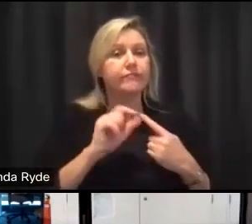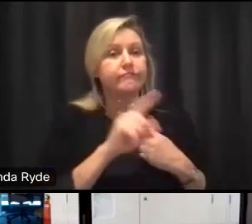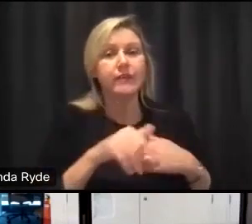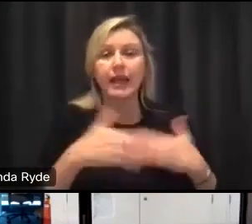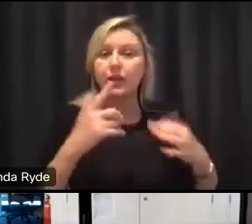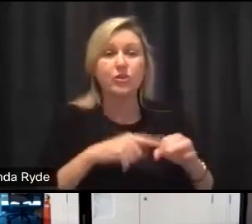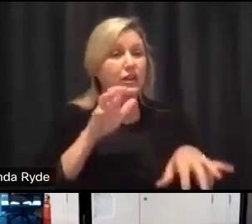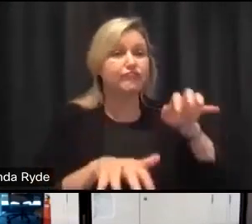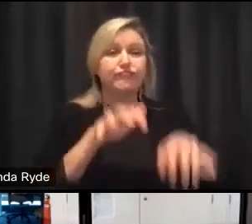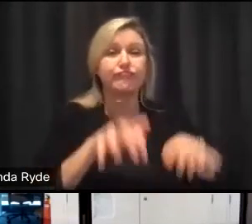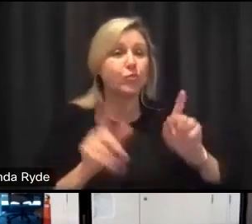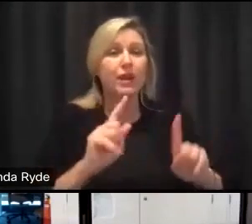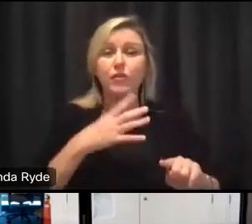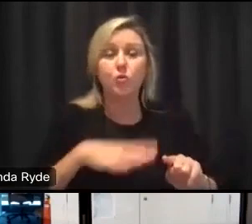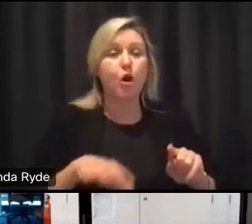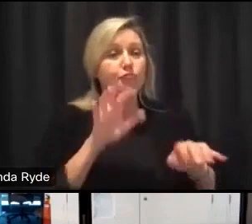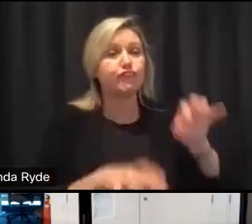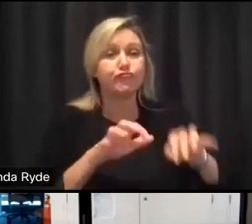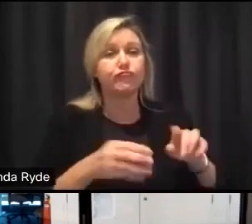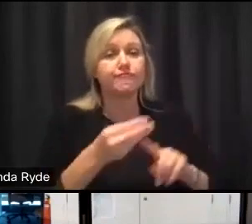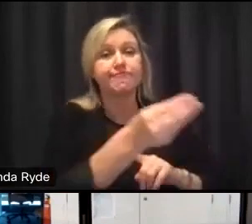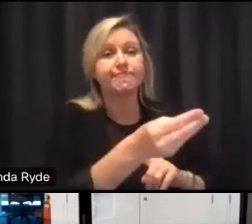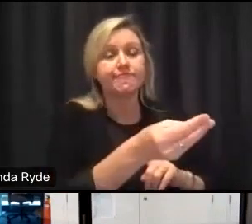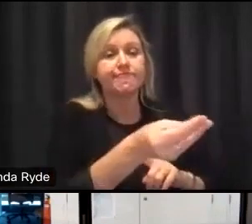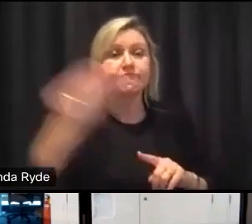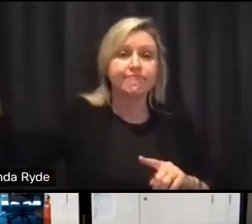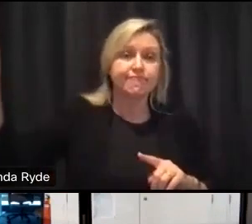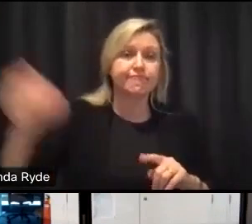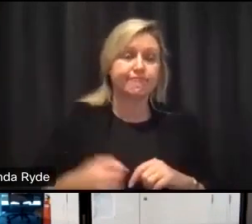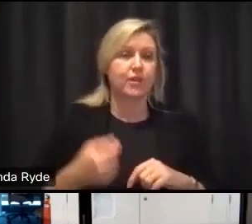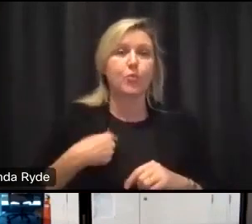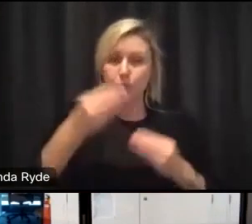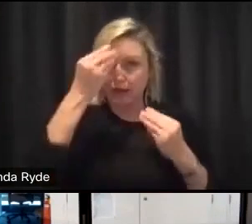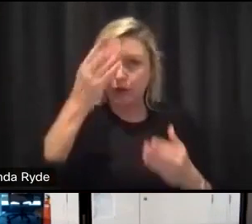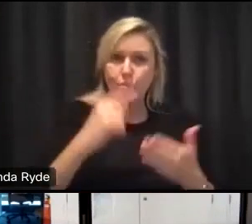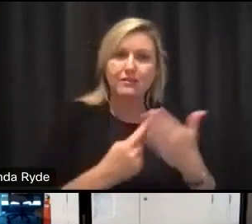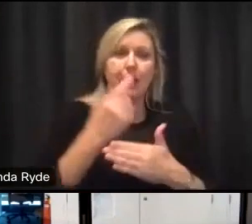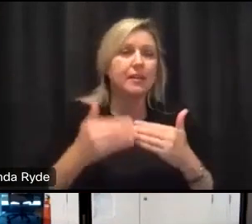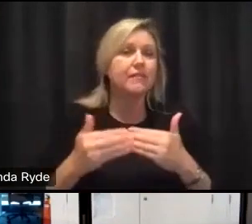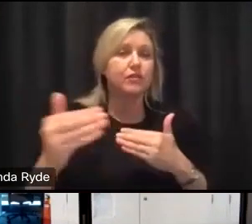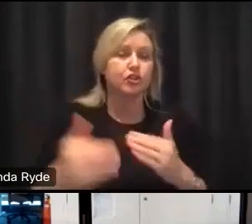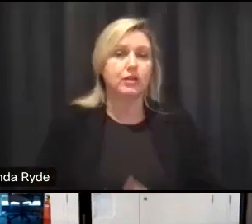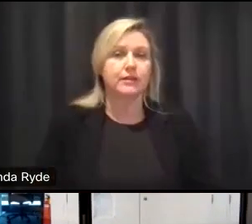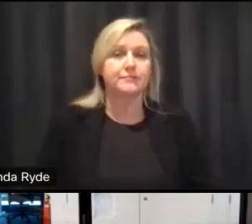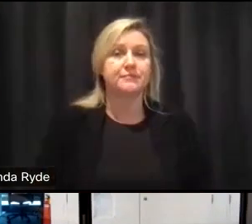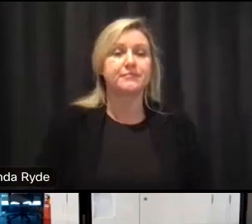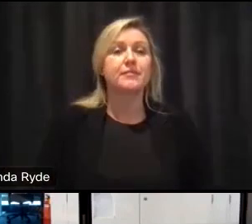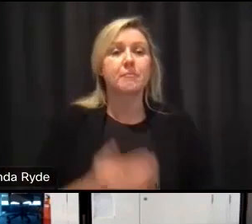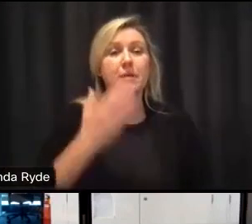any questions just write whatever you want in there um and we'll keep you updated with other things in future but feel free to